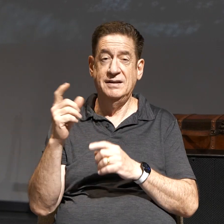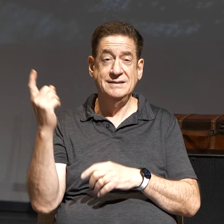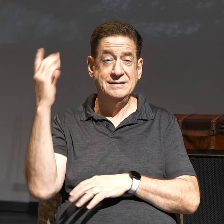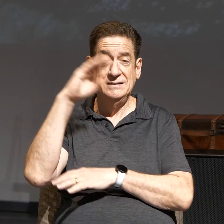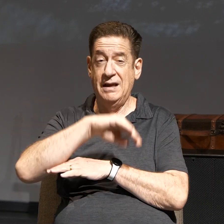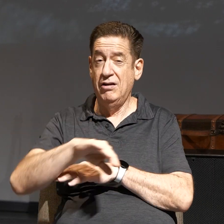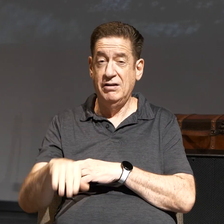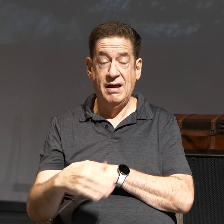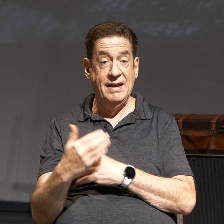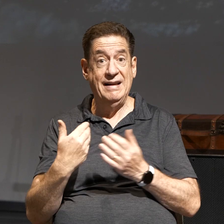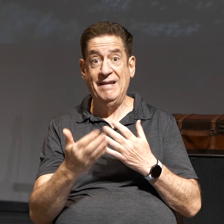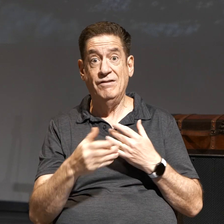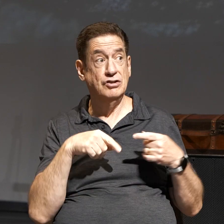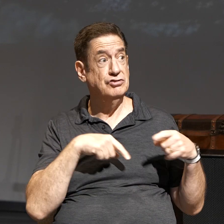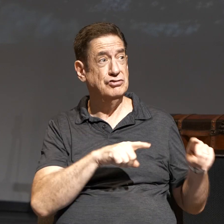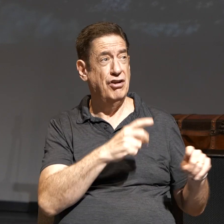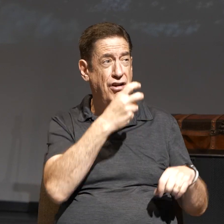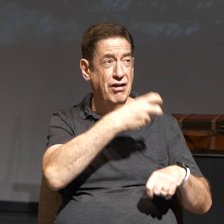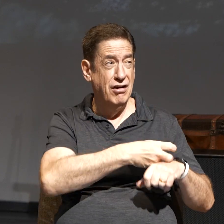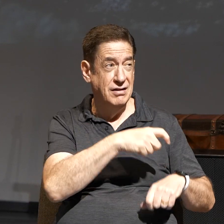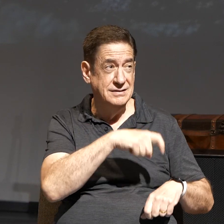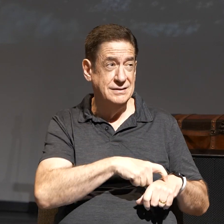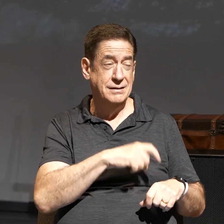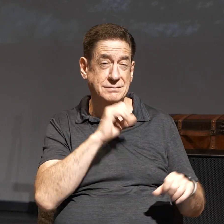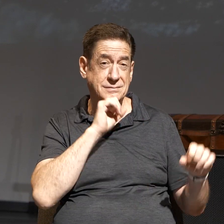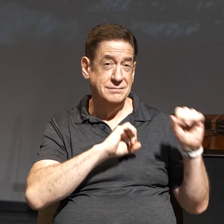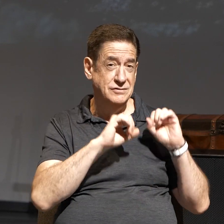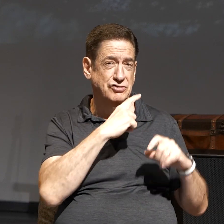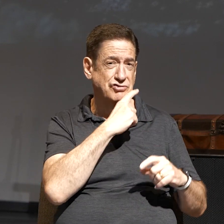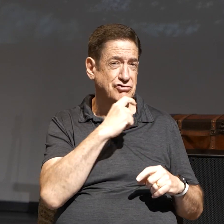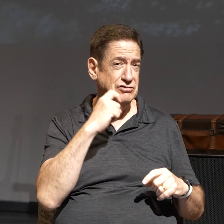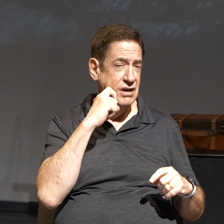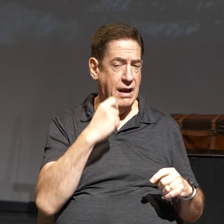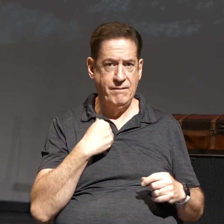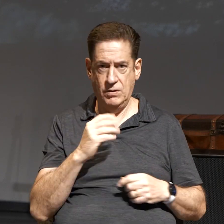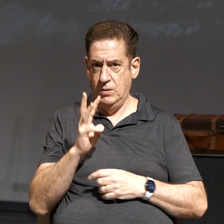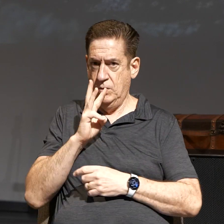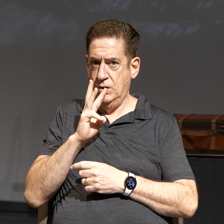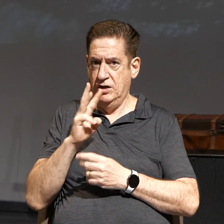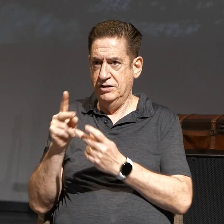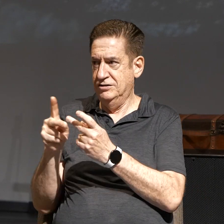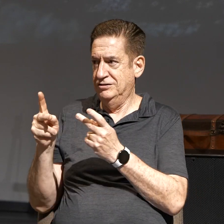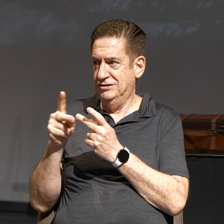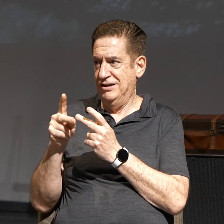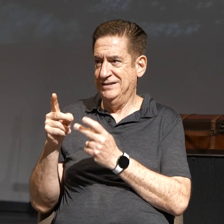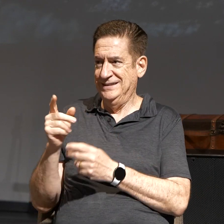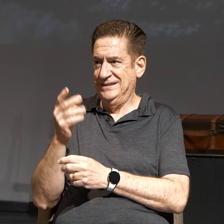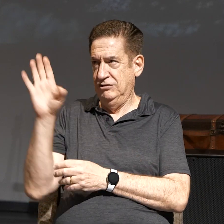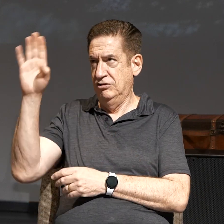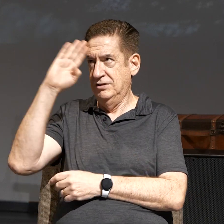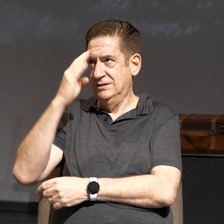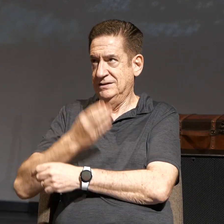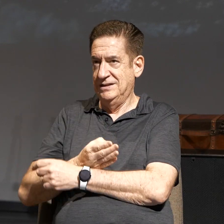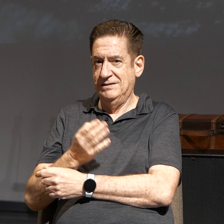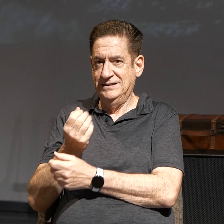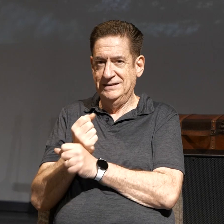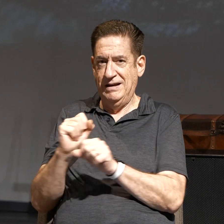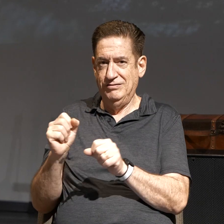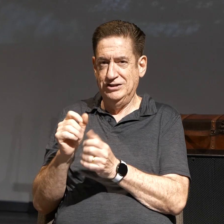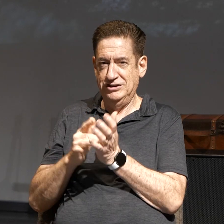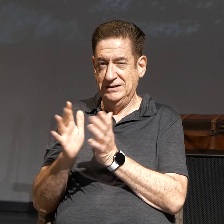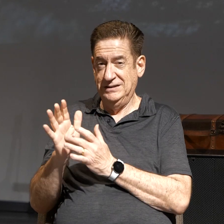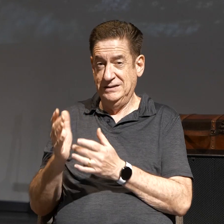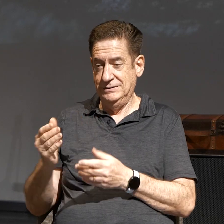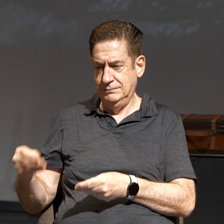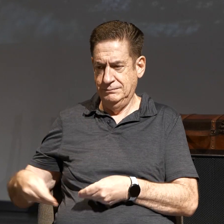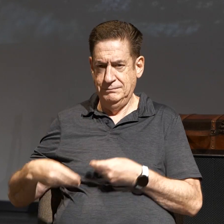difficulty, we would have a water source in your Son, our Savior Jesus, that bears fruit in season,